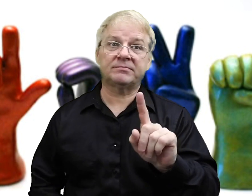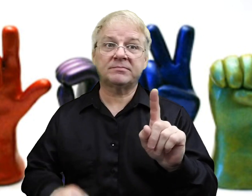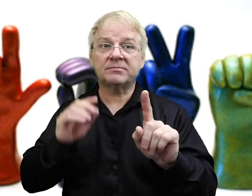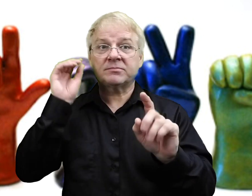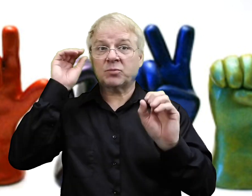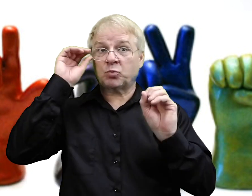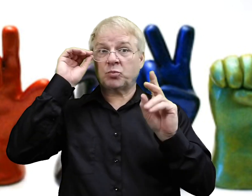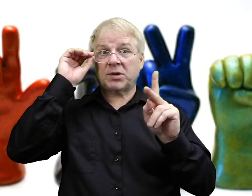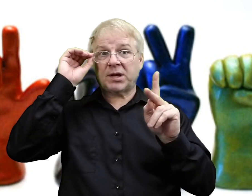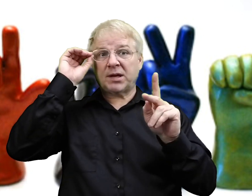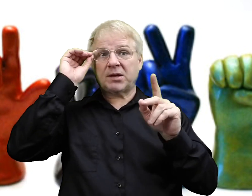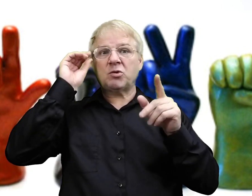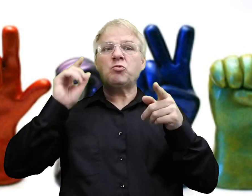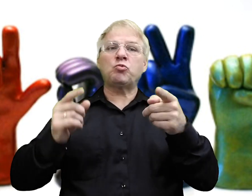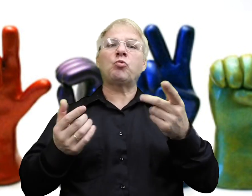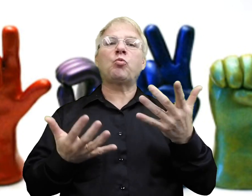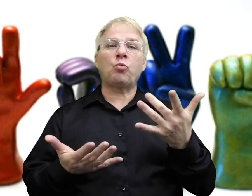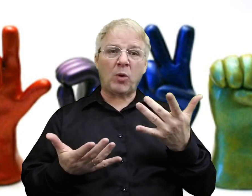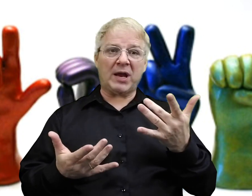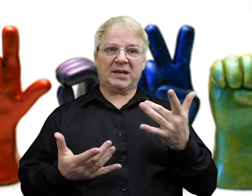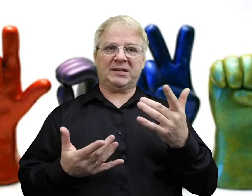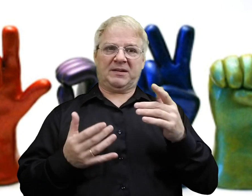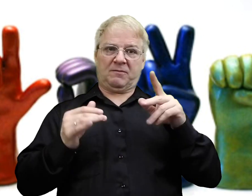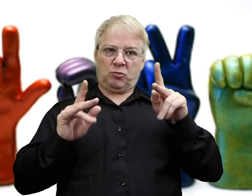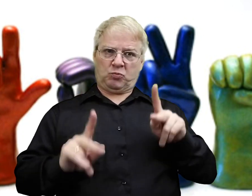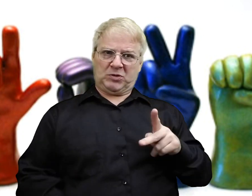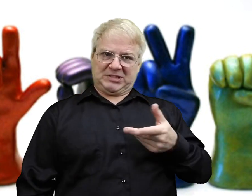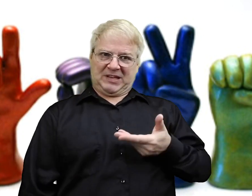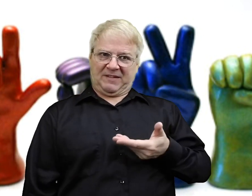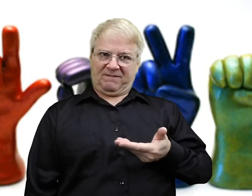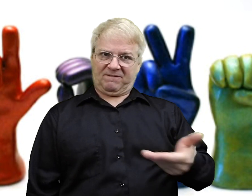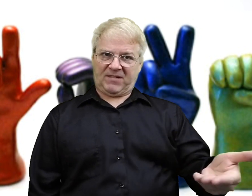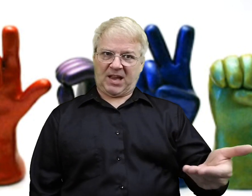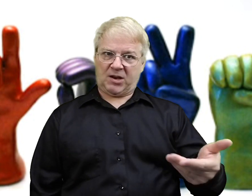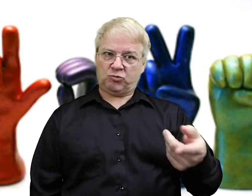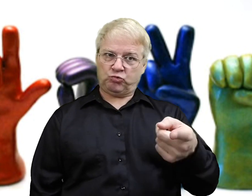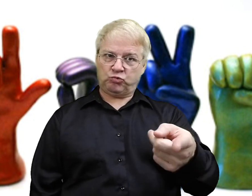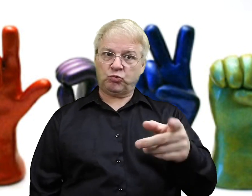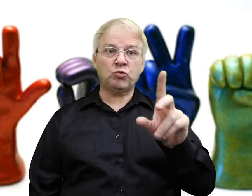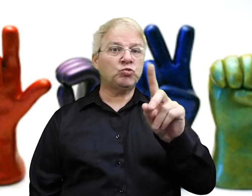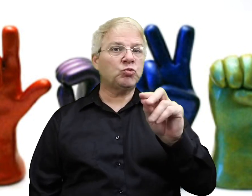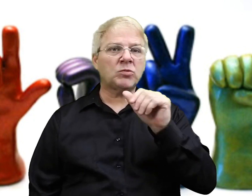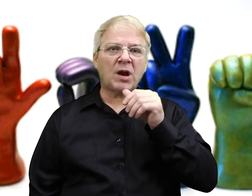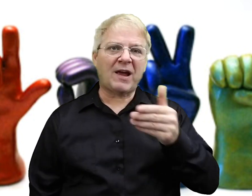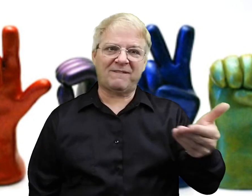them to meet our needs. Okay? So you can wait. And if that person invites you,